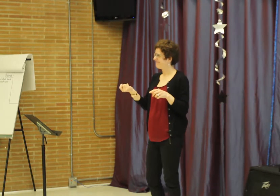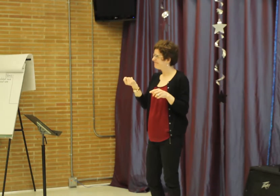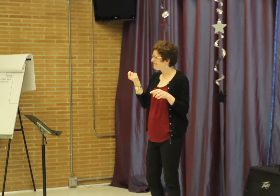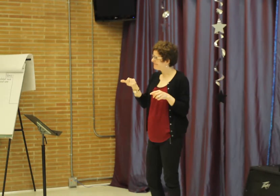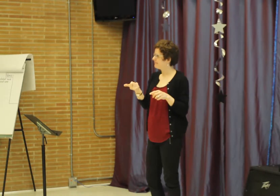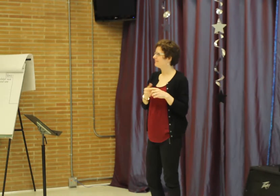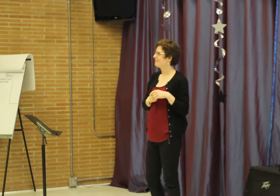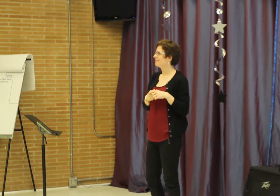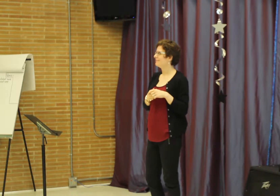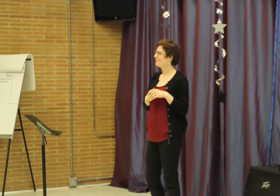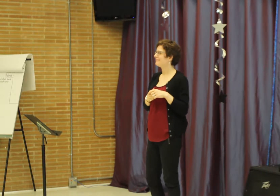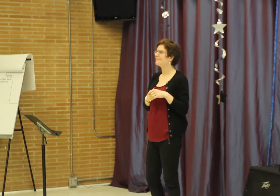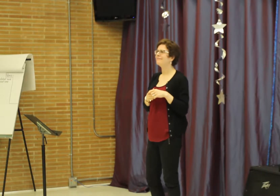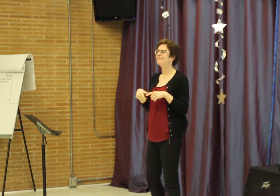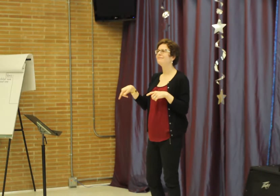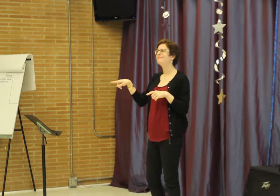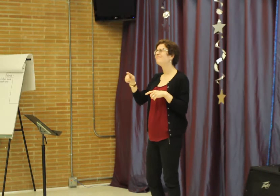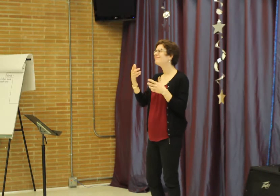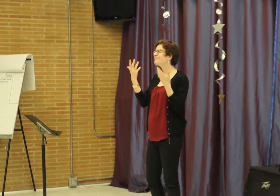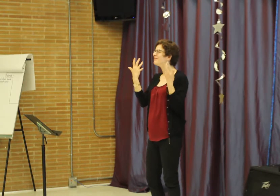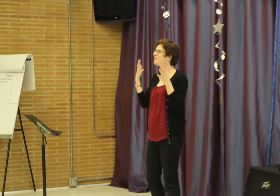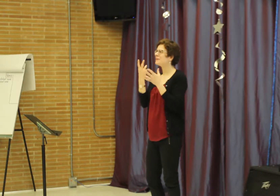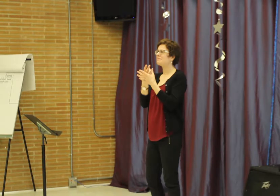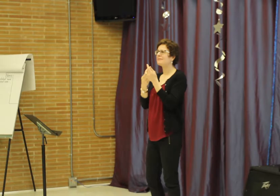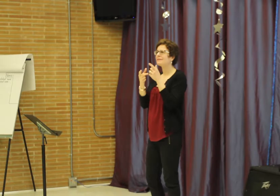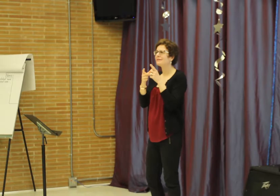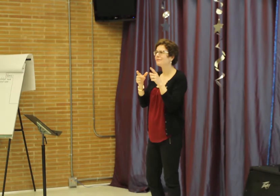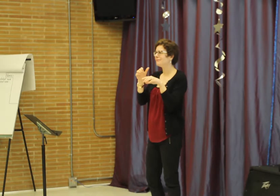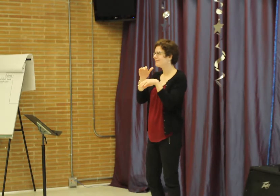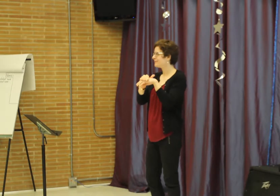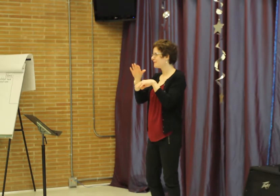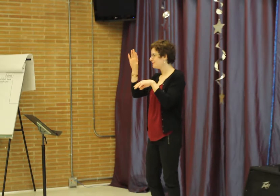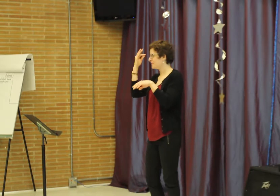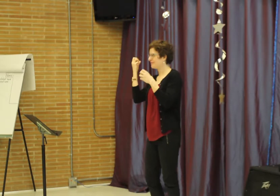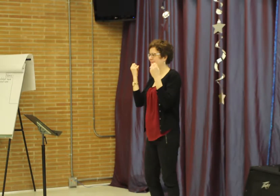For learning a second language, this is quite a minimal amount of hours.